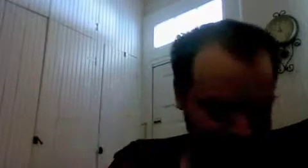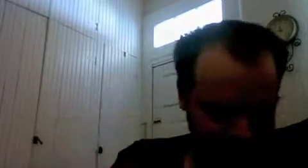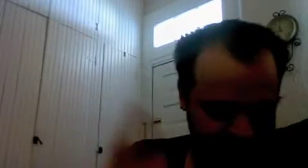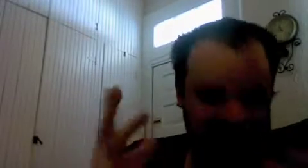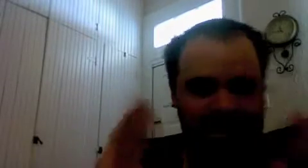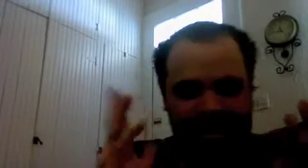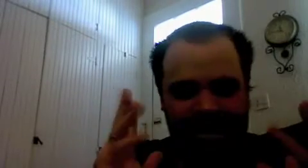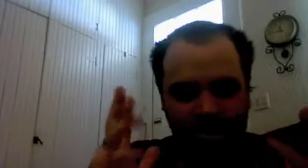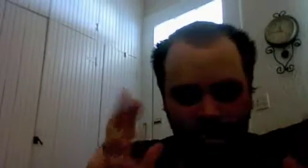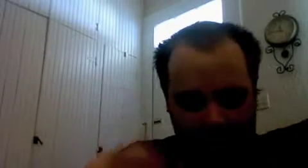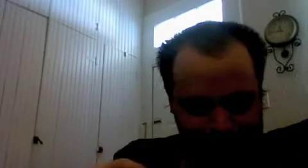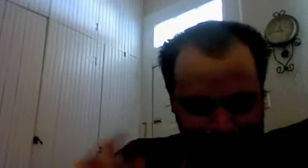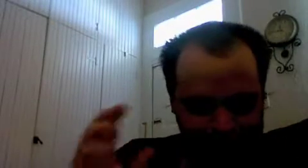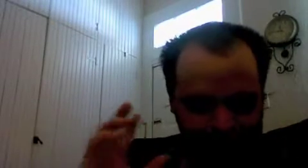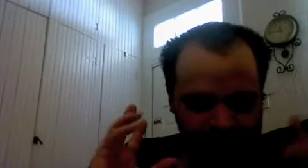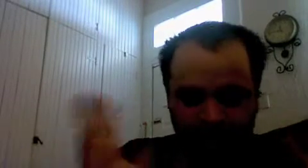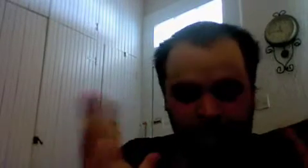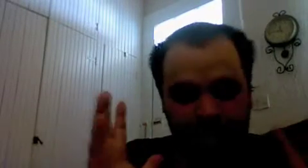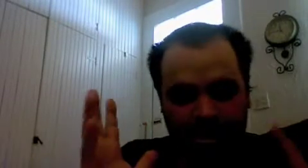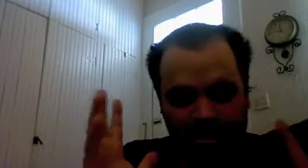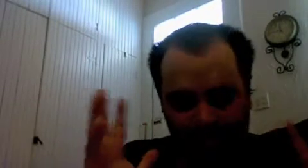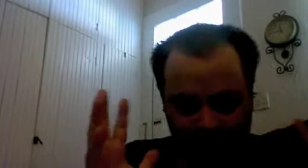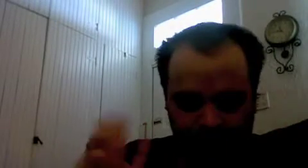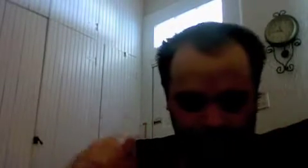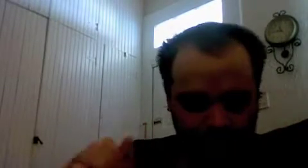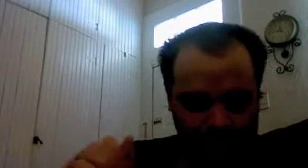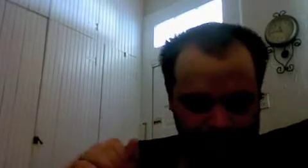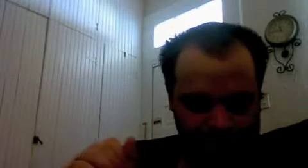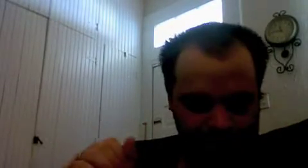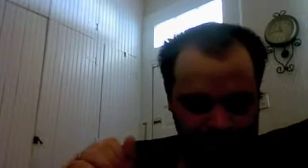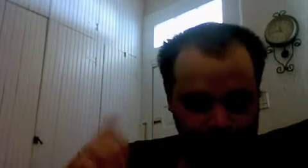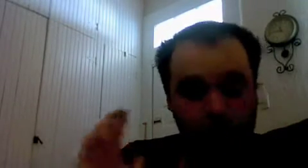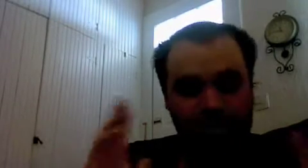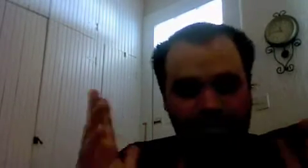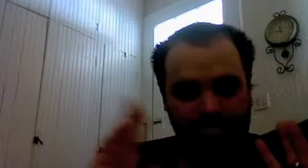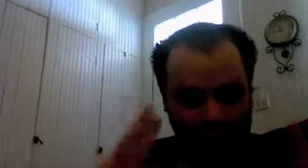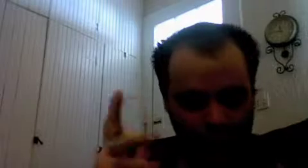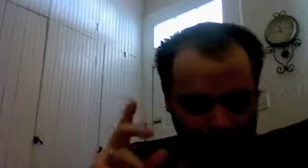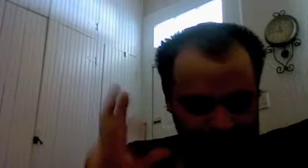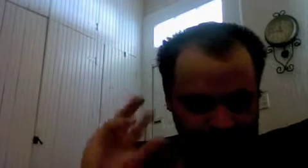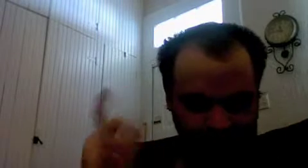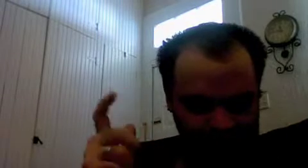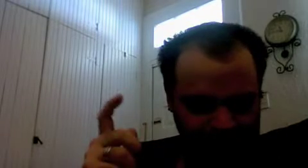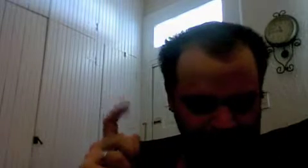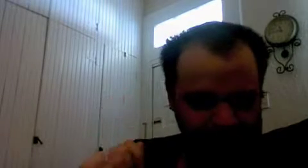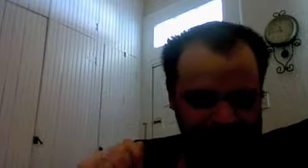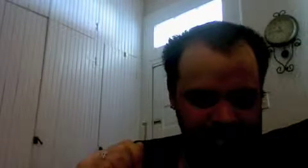in in any way so this paragraph is really important I'm gonna read the whole thing it's only a few sentences